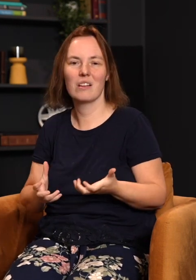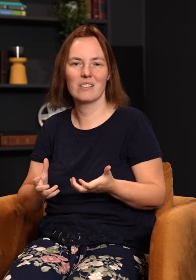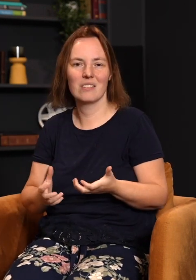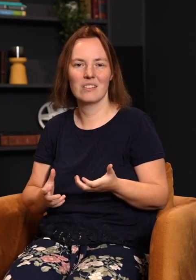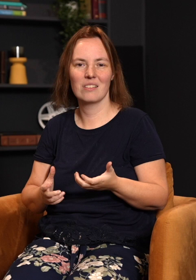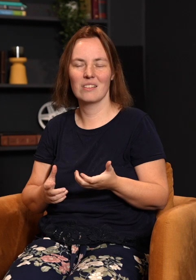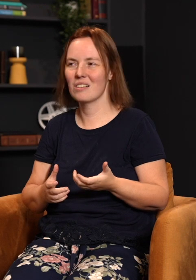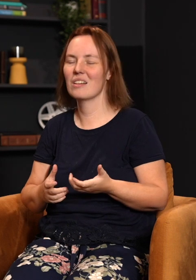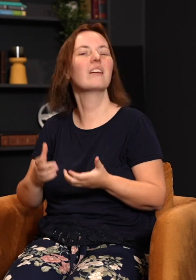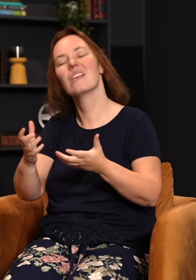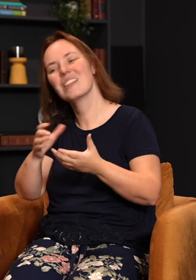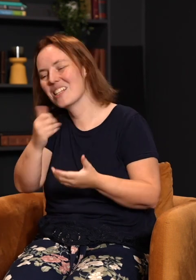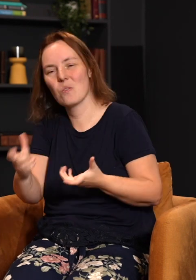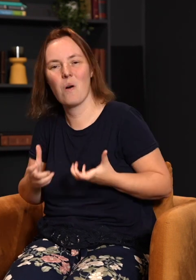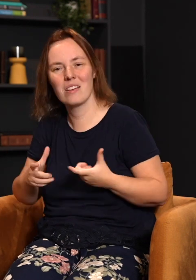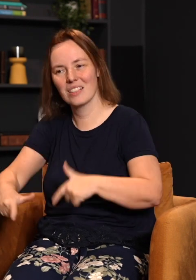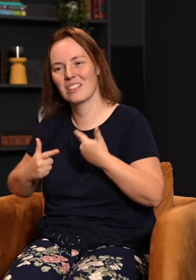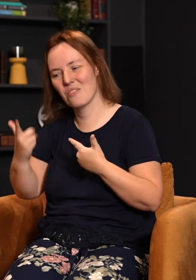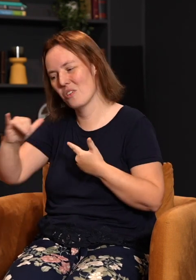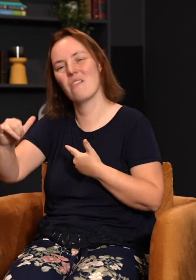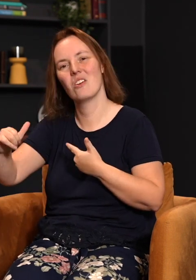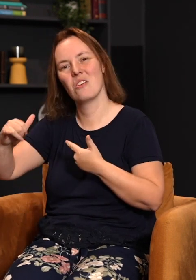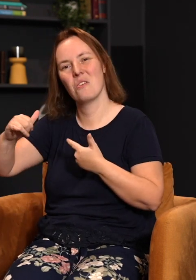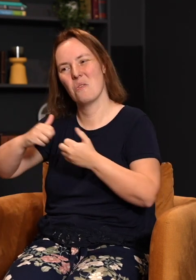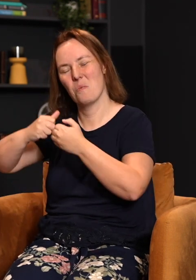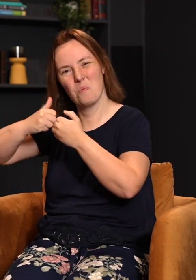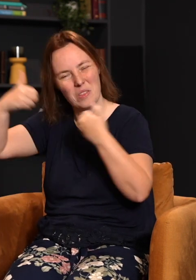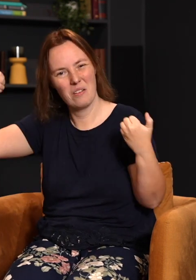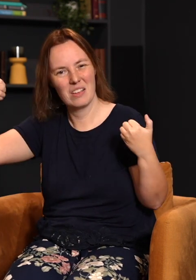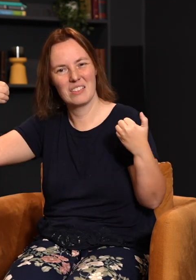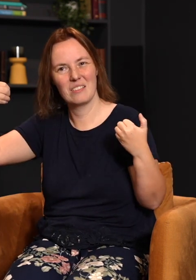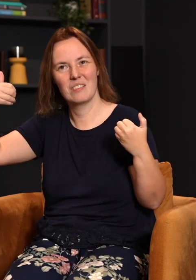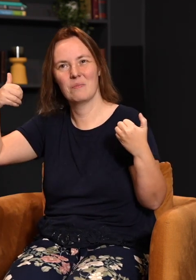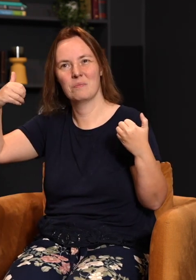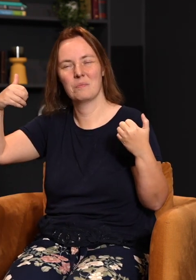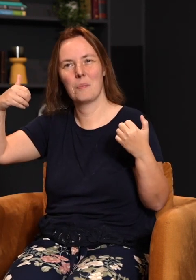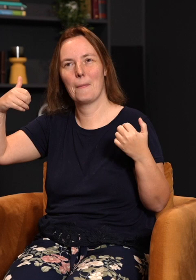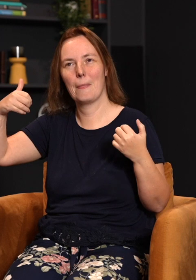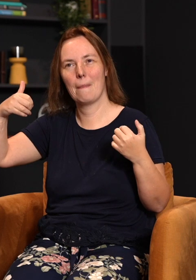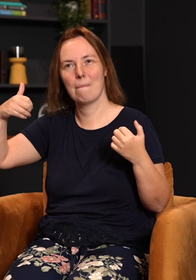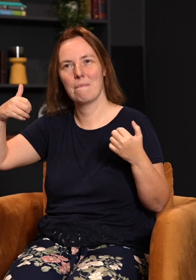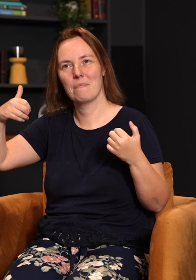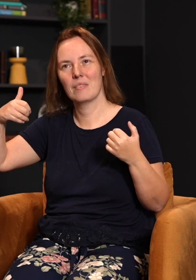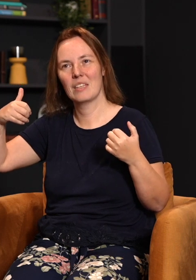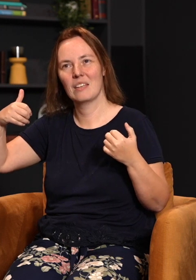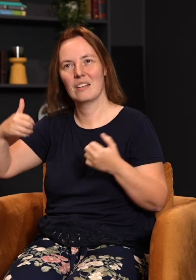eternity without any of us. And hear me, my friends, not only does he not want to spend eternity without us, he doesn't want to spend eternity